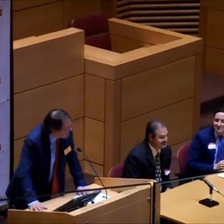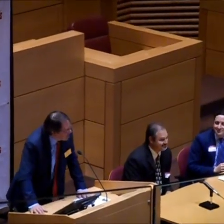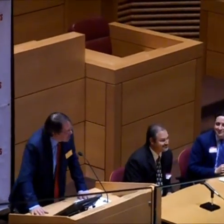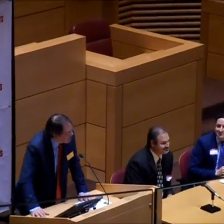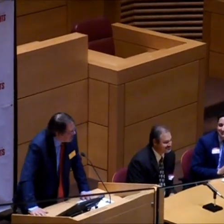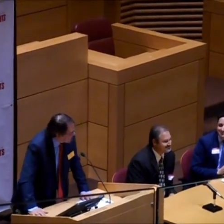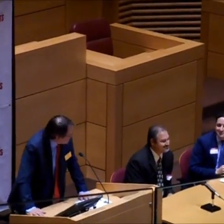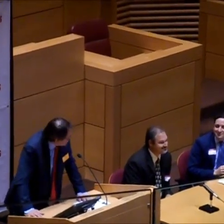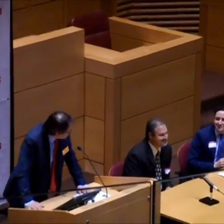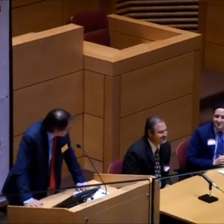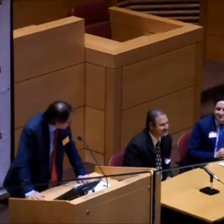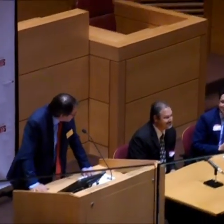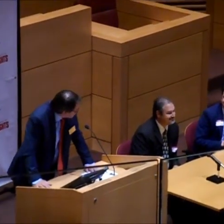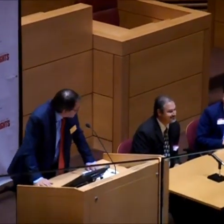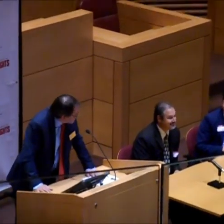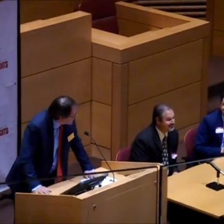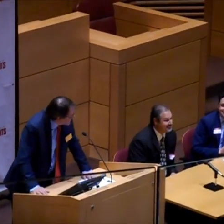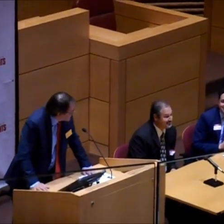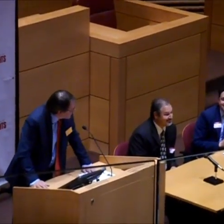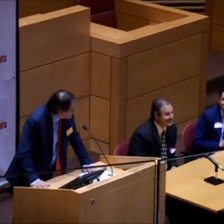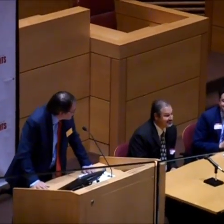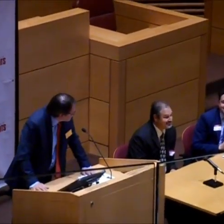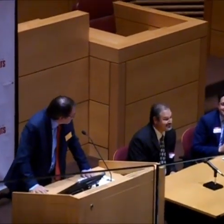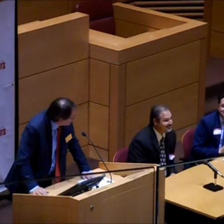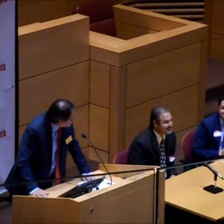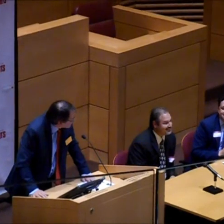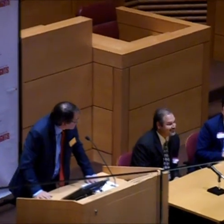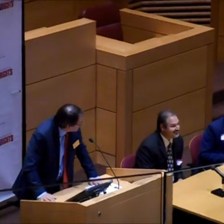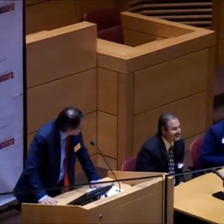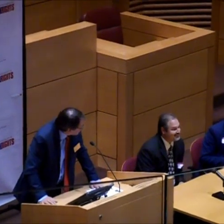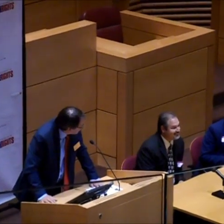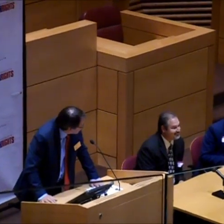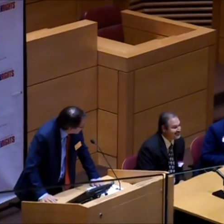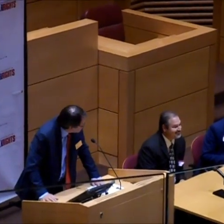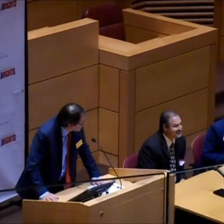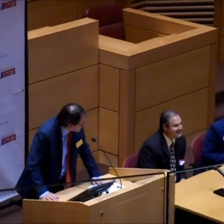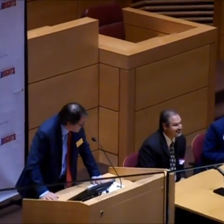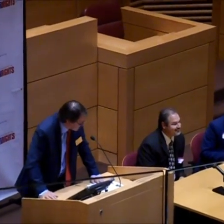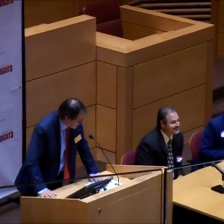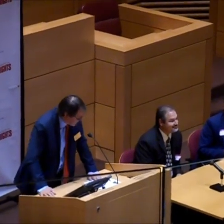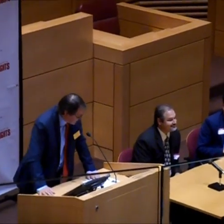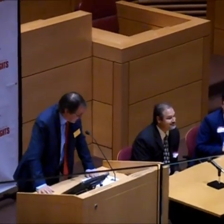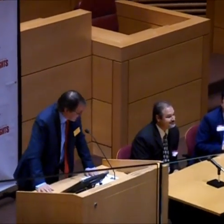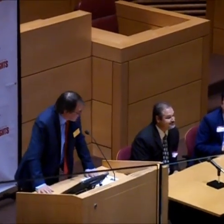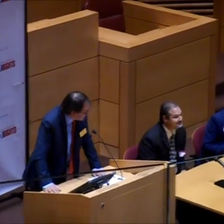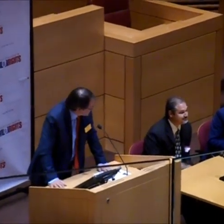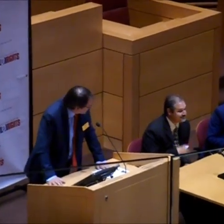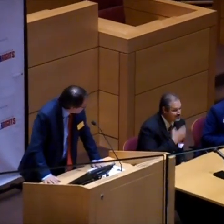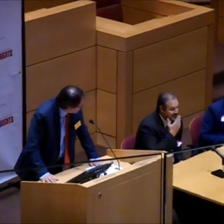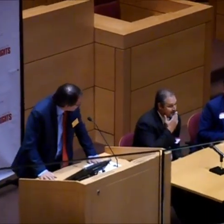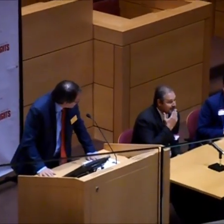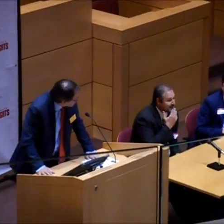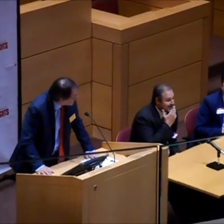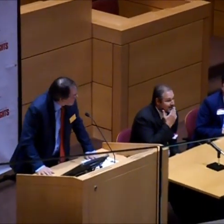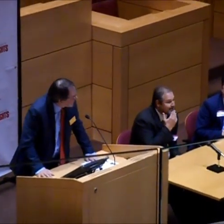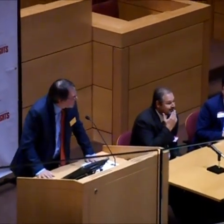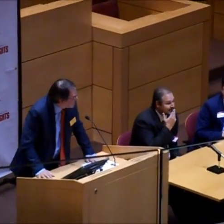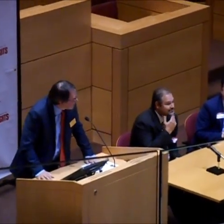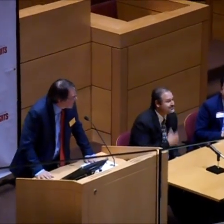But we need to honor the generations and leaders that came before us in the field of civil rights. And they are celebrating their 134th